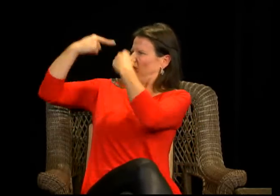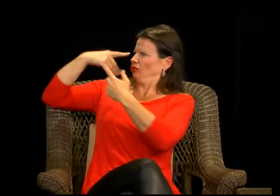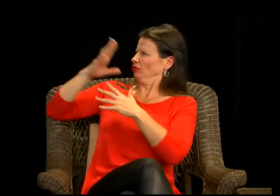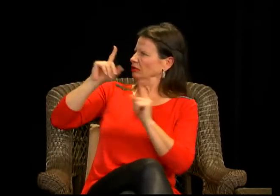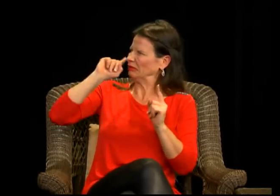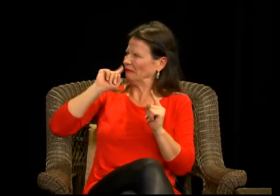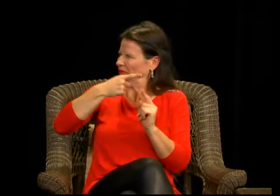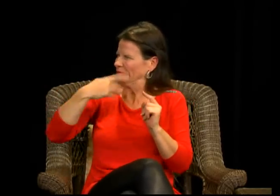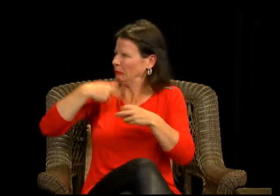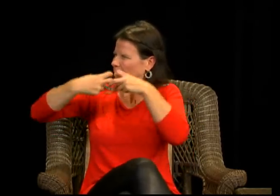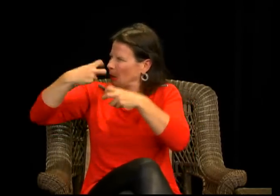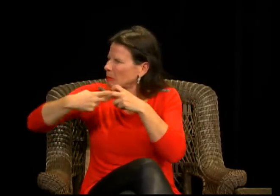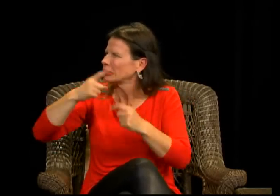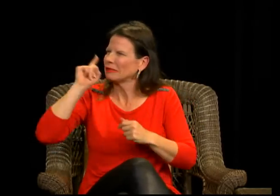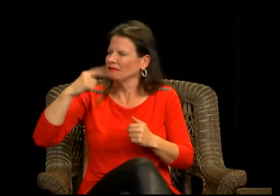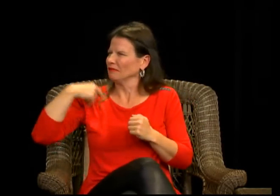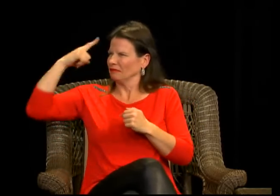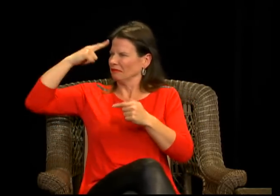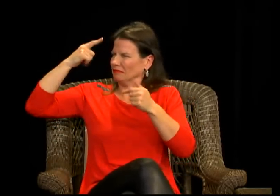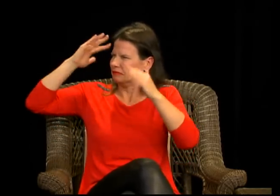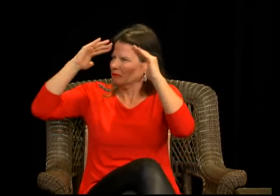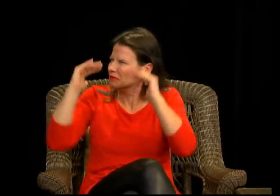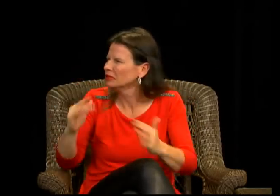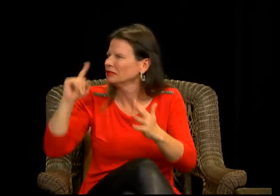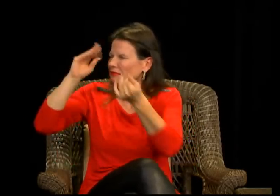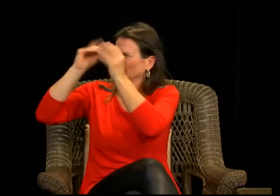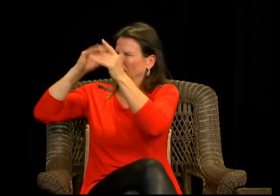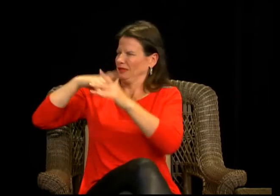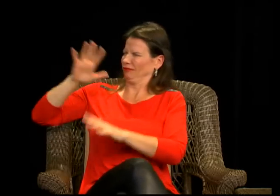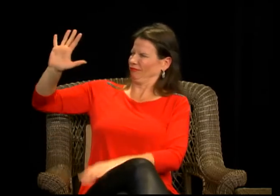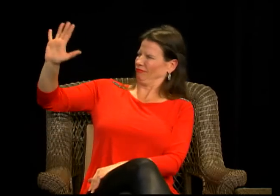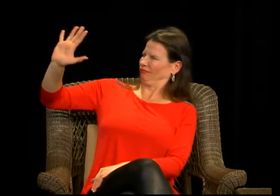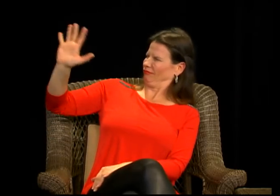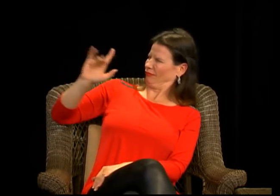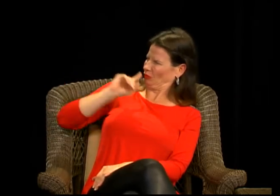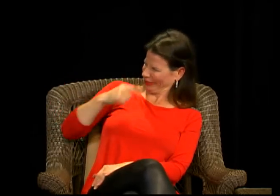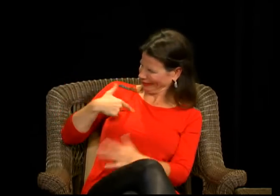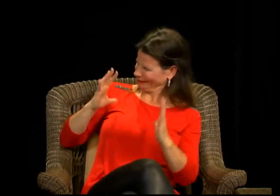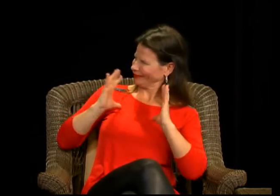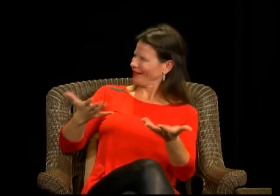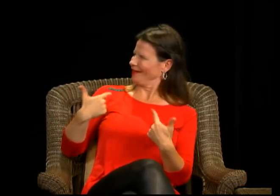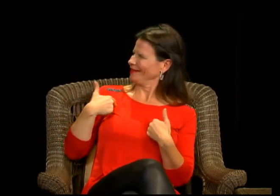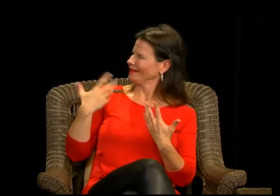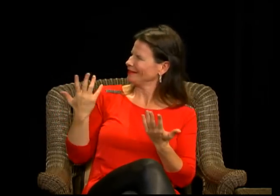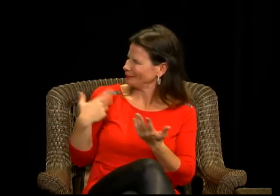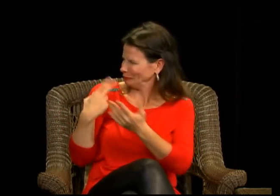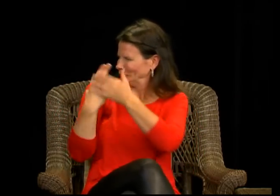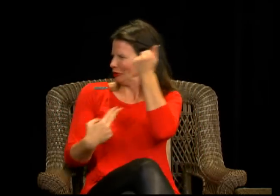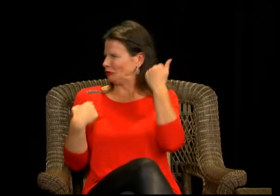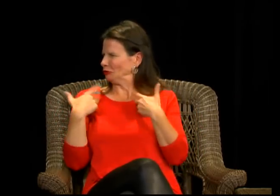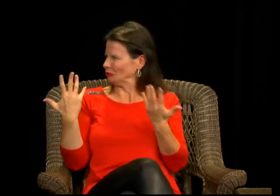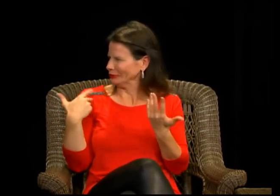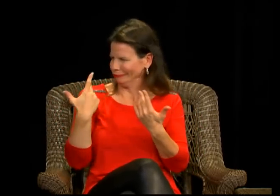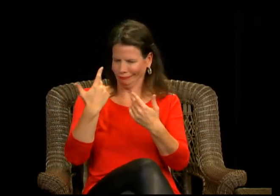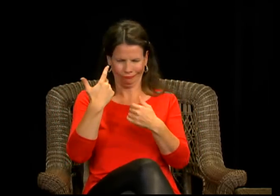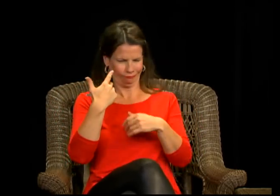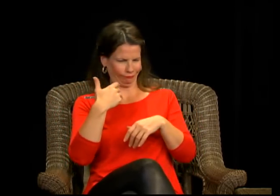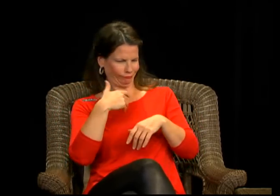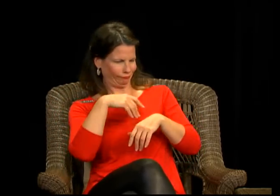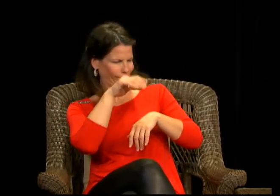world, you know, he recognizes that there are all these issues, that there's so much discrimination and negative